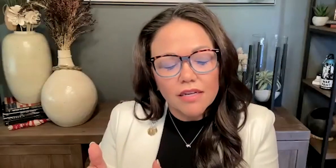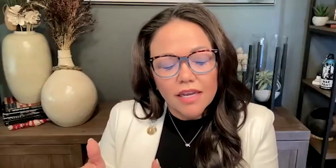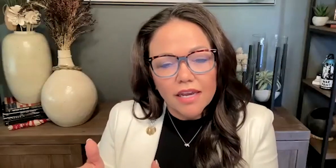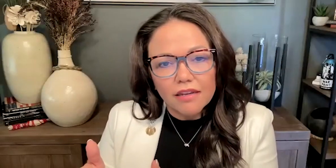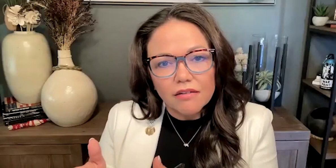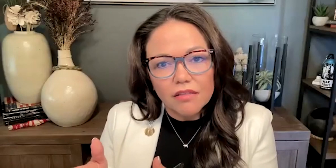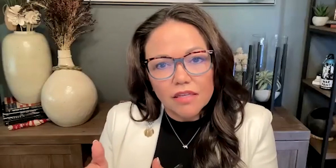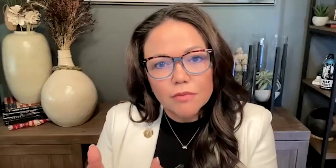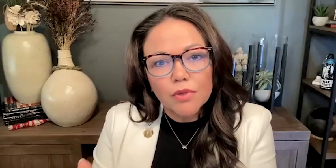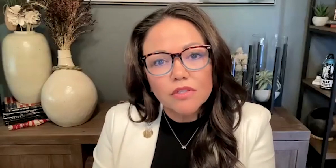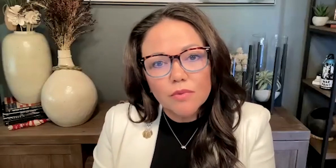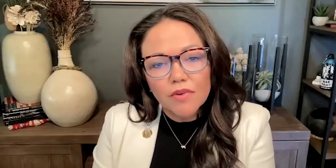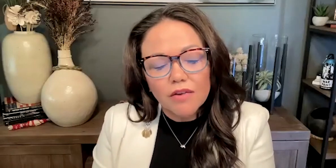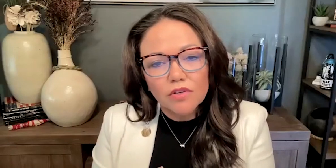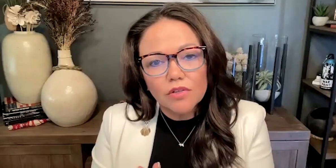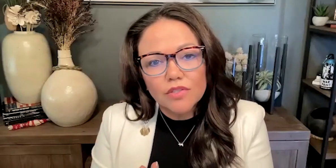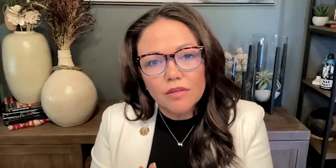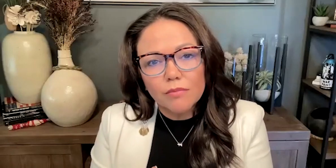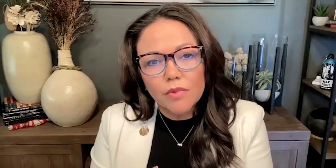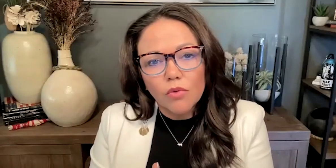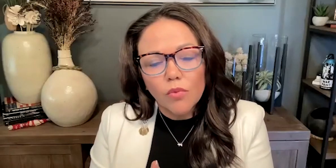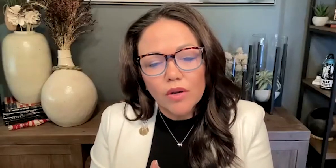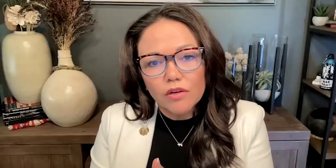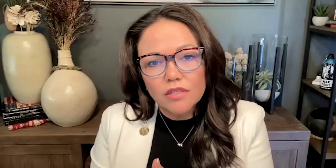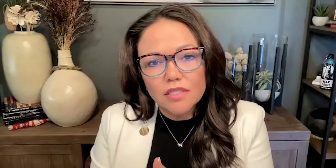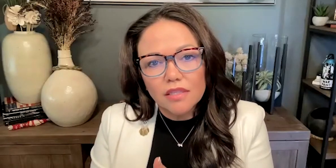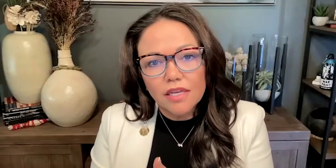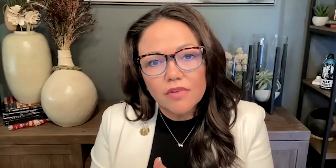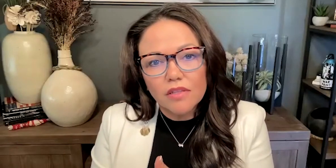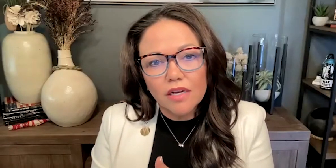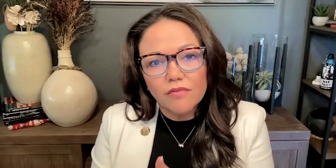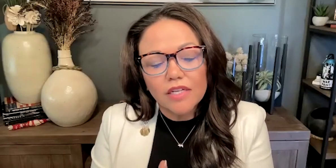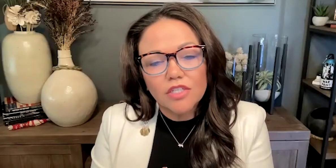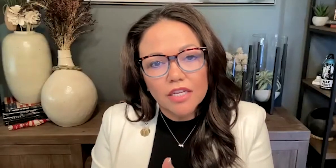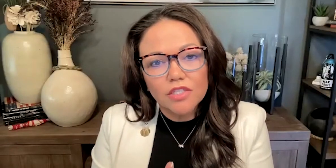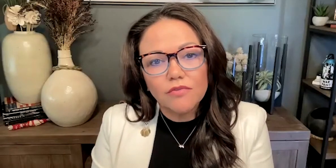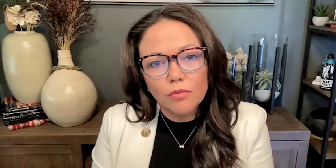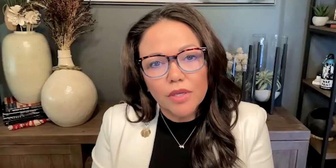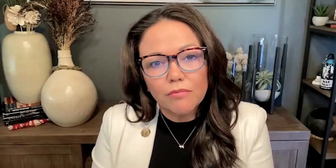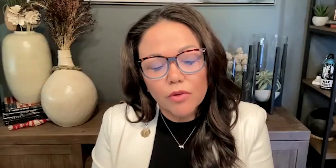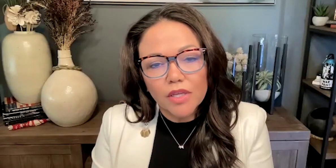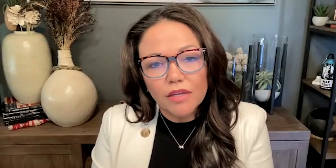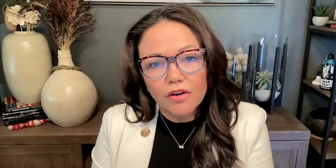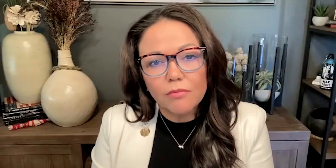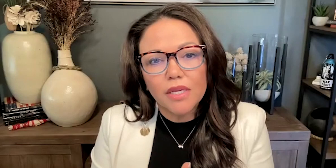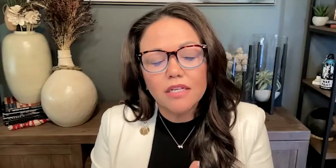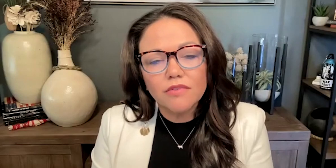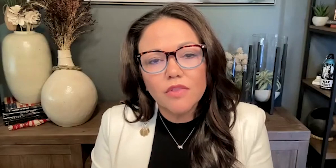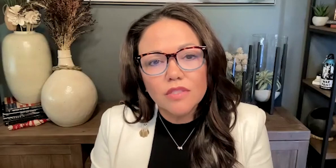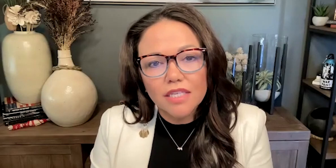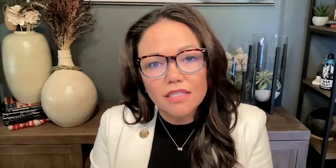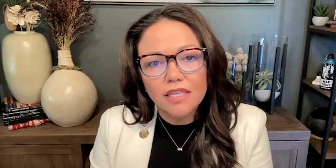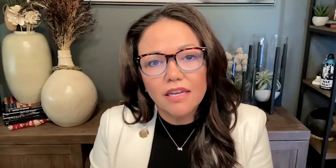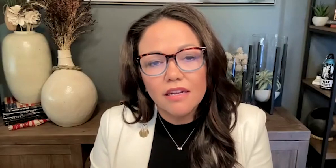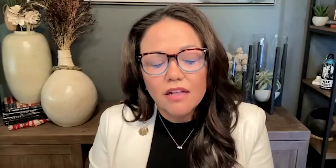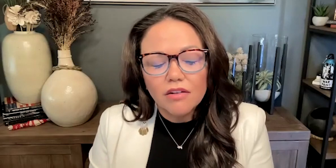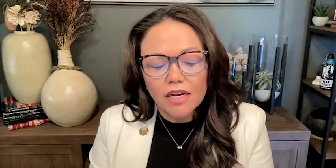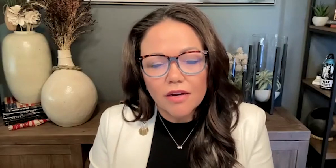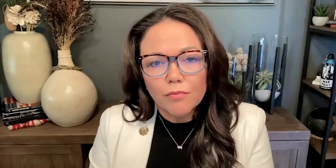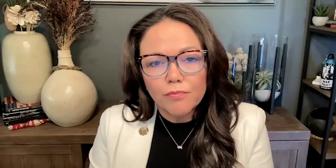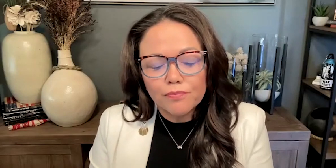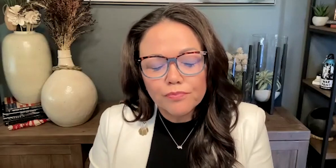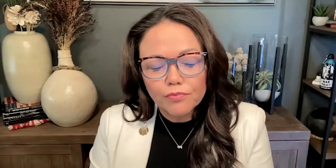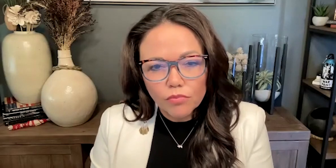experience with Governor Newsom, where there's a level of education familiarity because of those things that